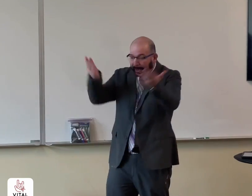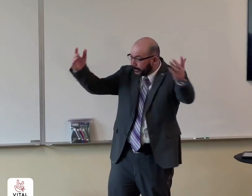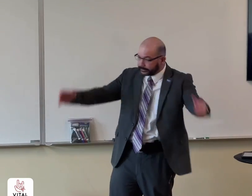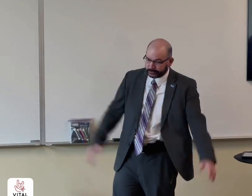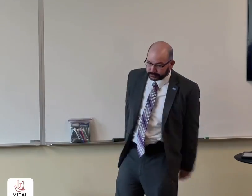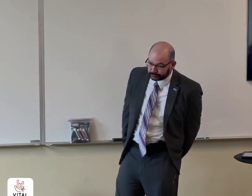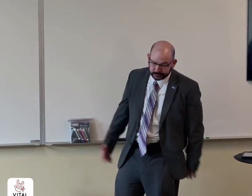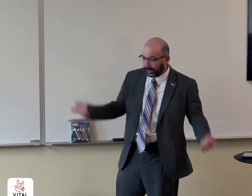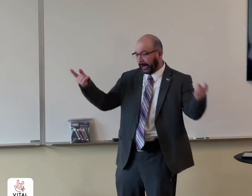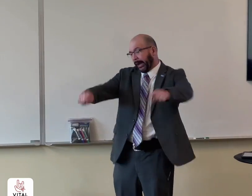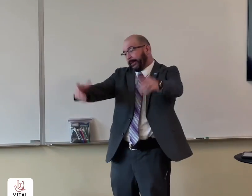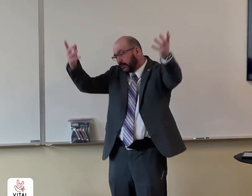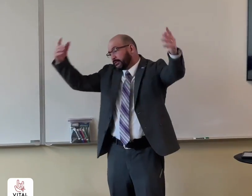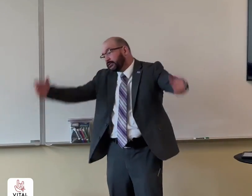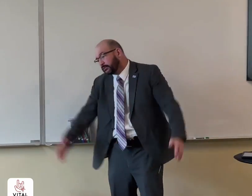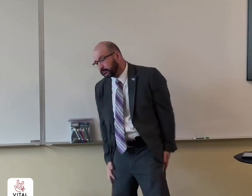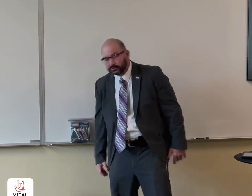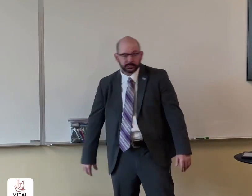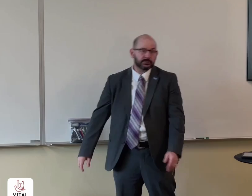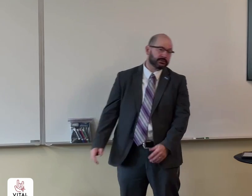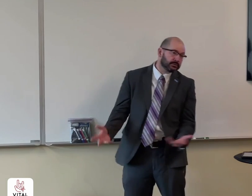It's bad. It's going to happen.